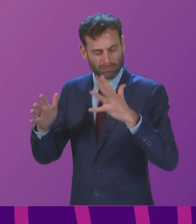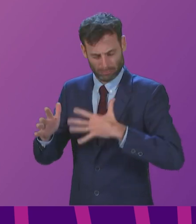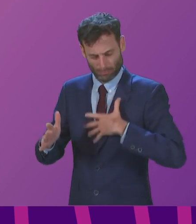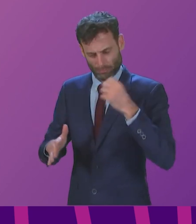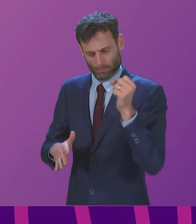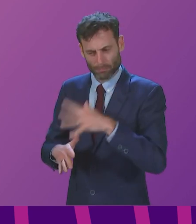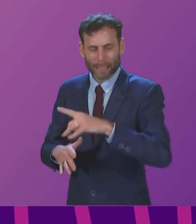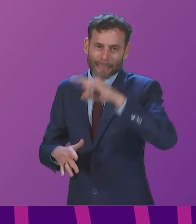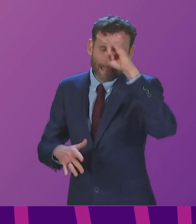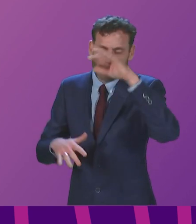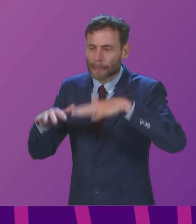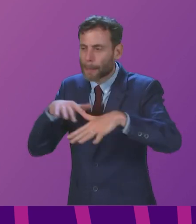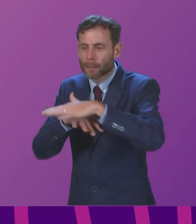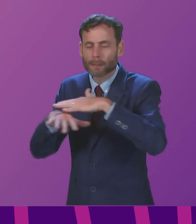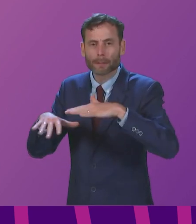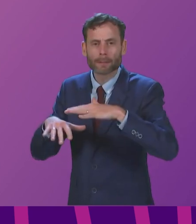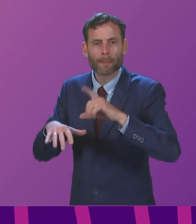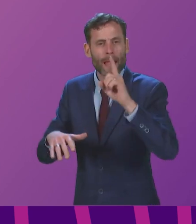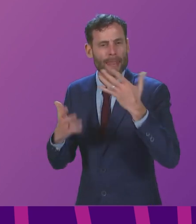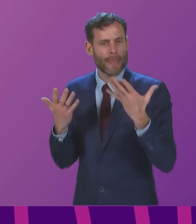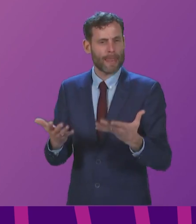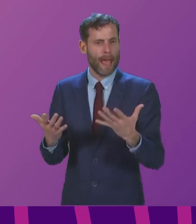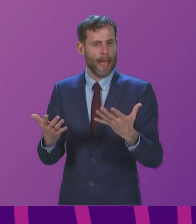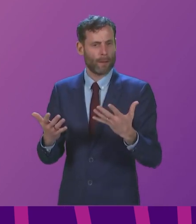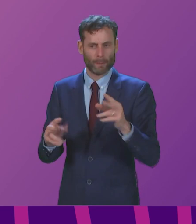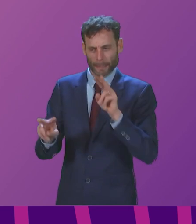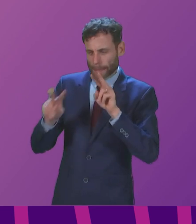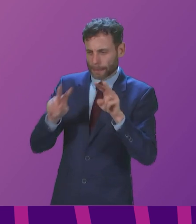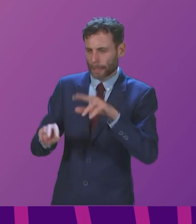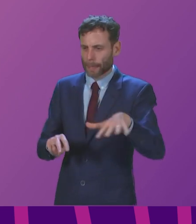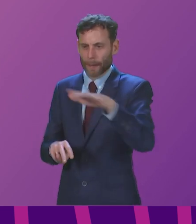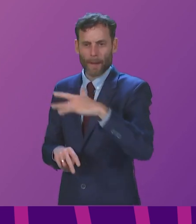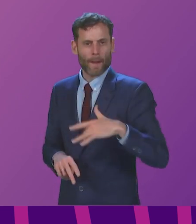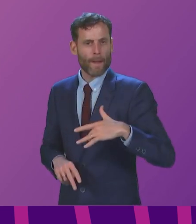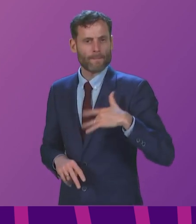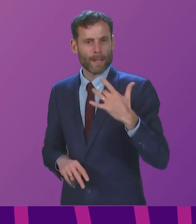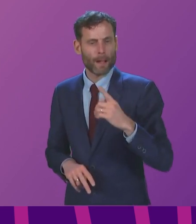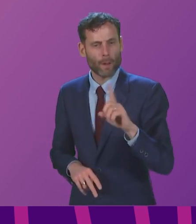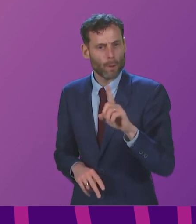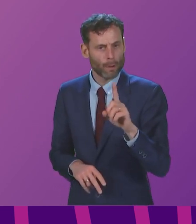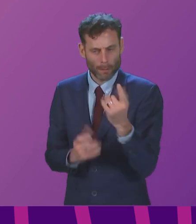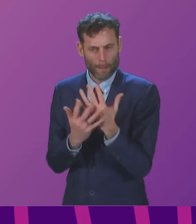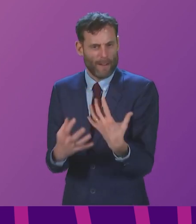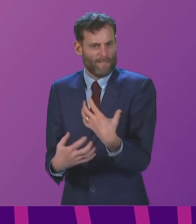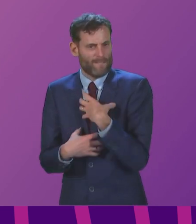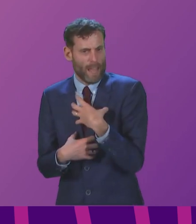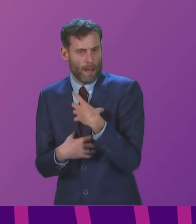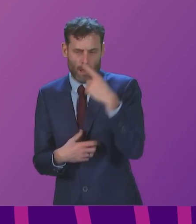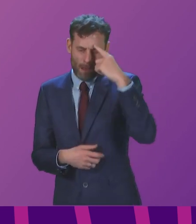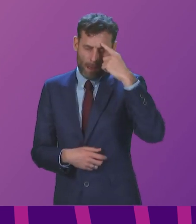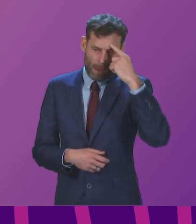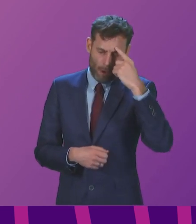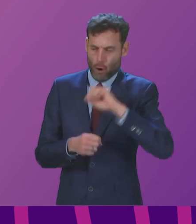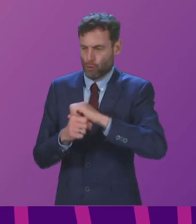live in a world full of fear and war. We are afraid of coronavirus. We are afraid of